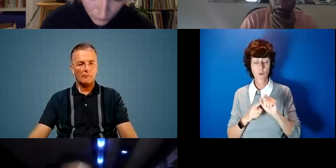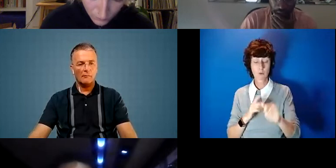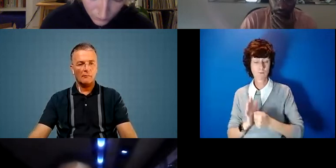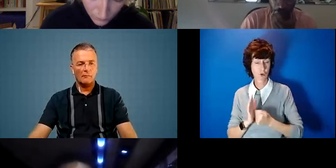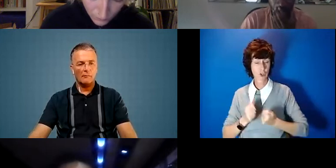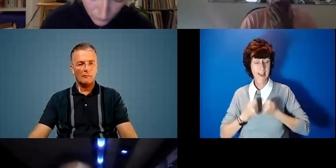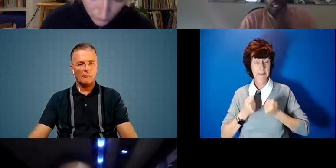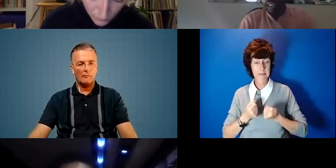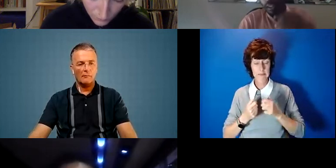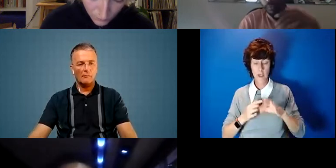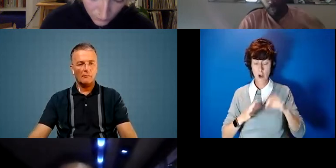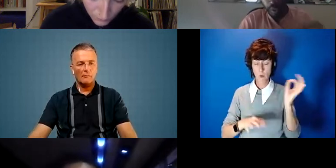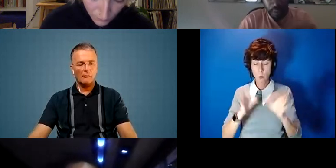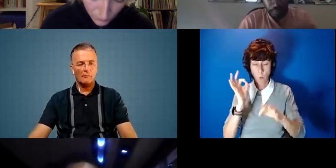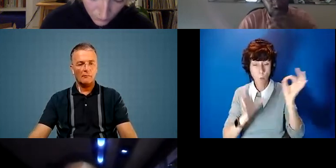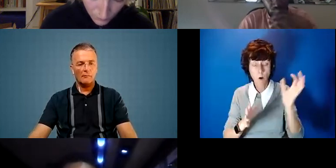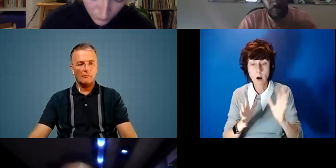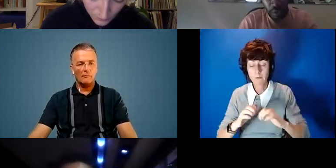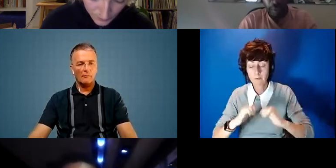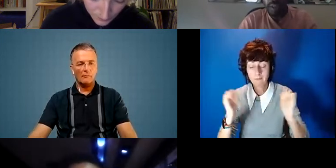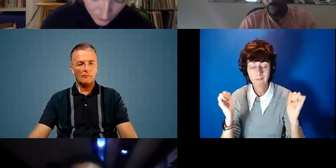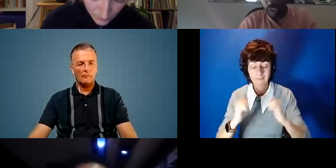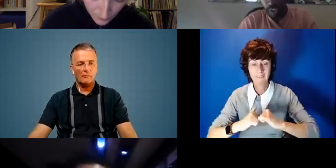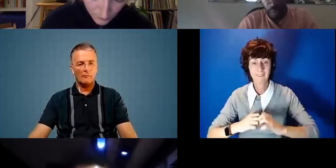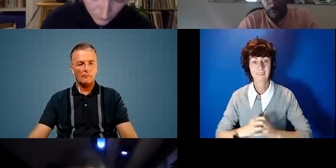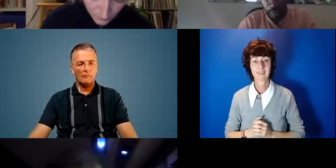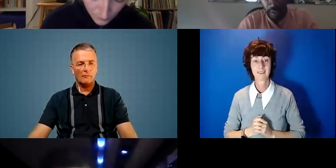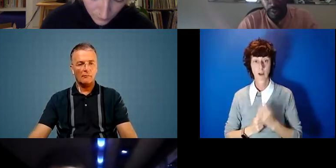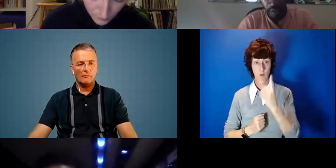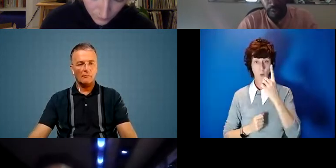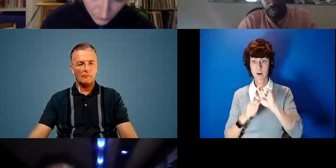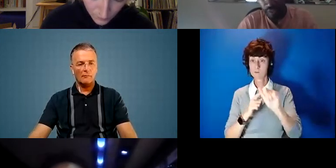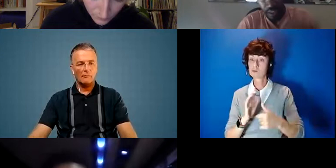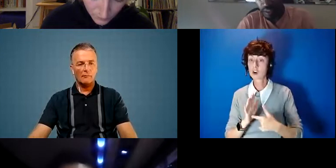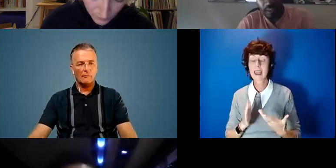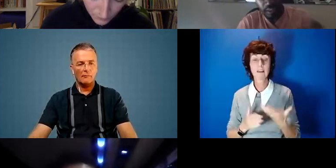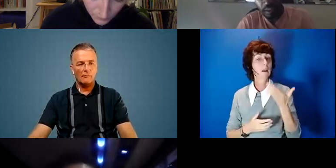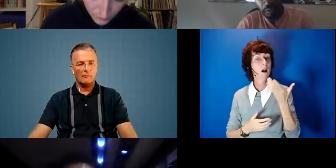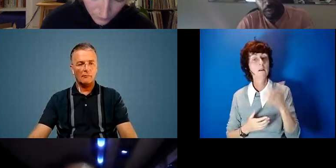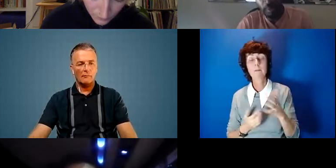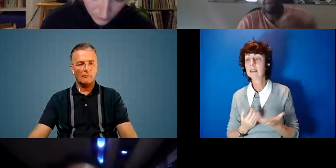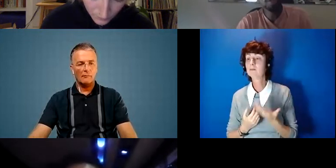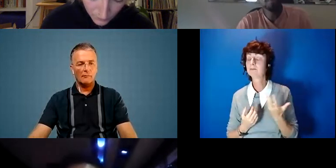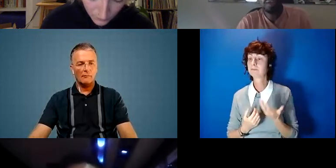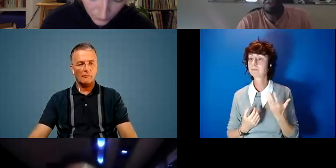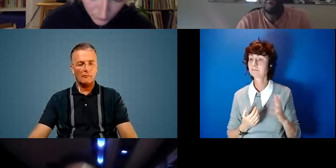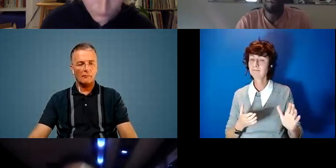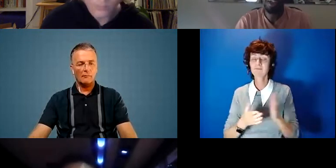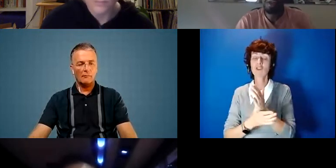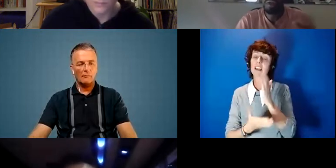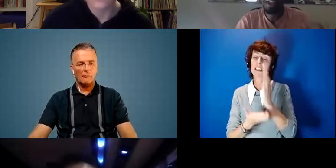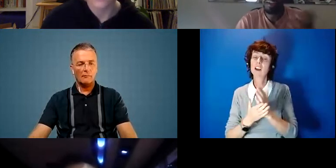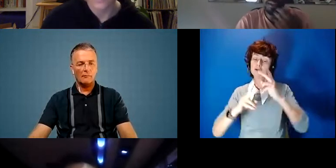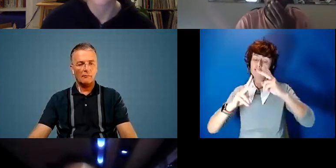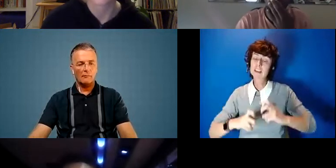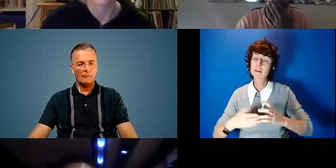sophisticated ways. The one the one is a project that we've been kind of it's it's it's it's primarily research driven and